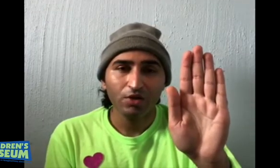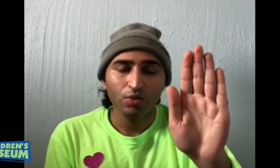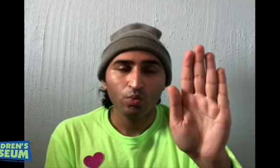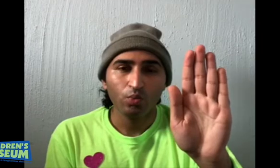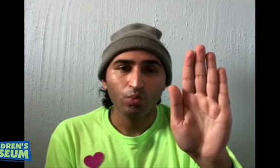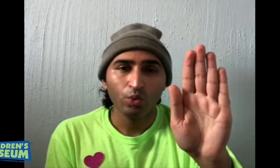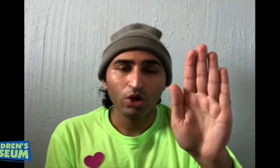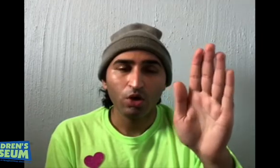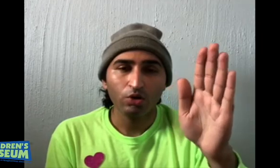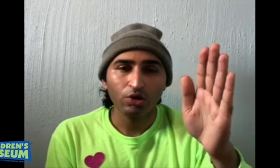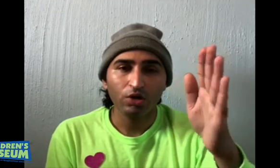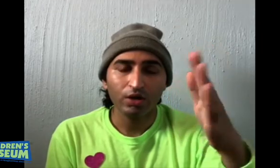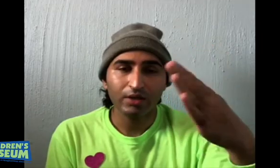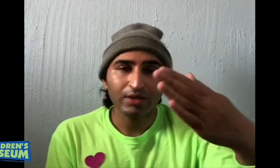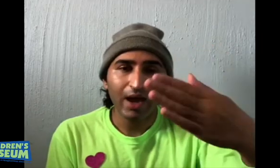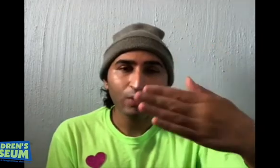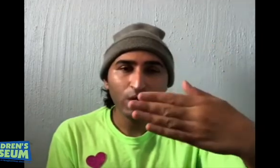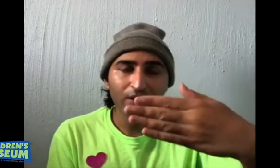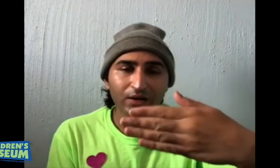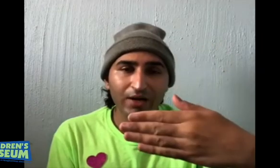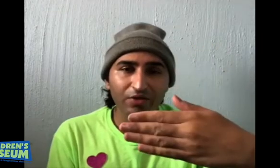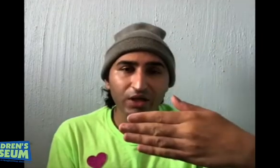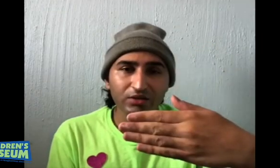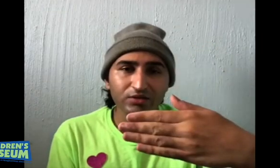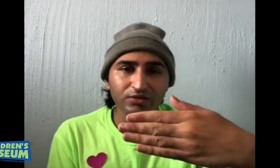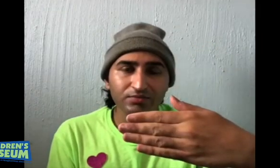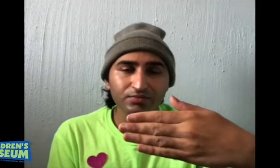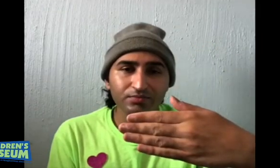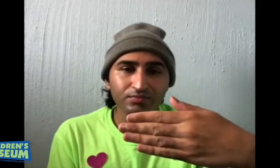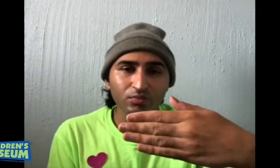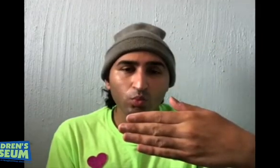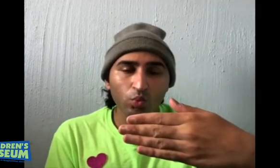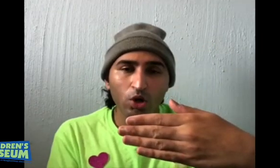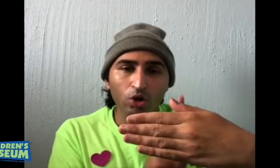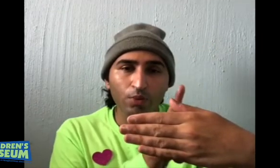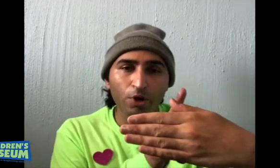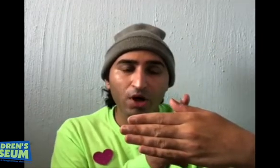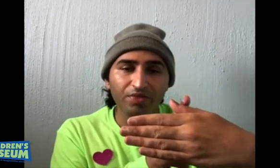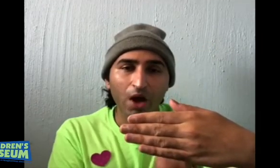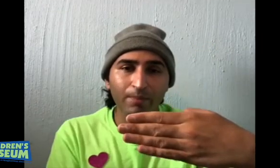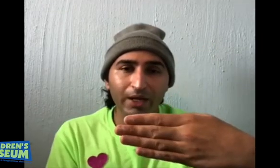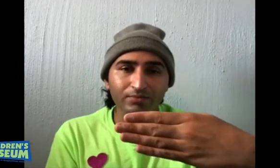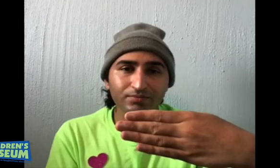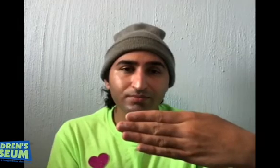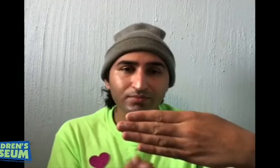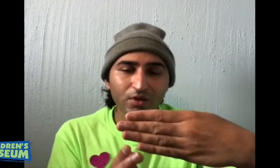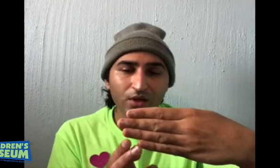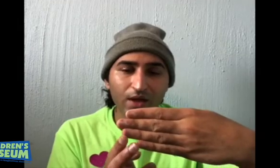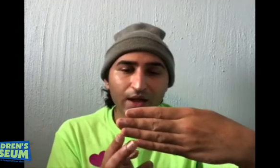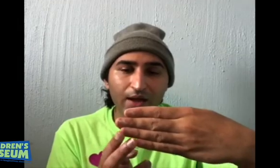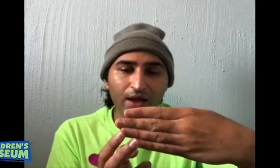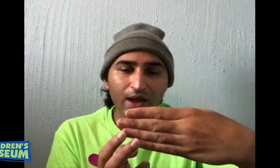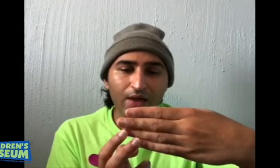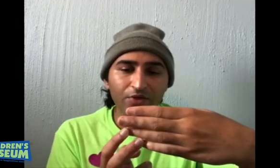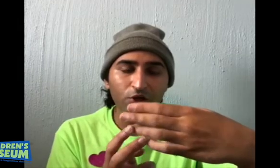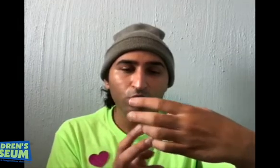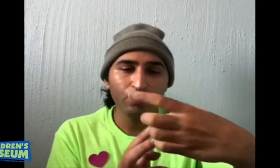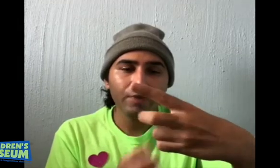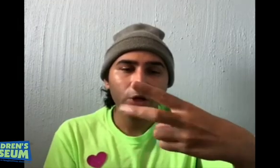We are going to turn it sideways like this. We are going to put our thumb in. And these two fingers